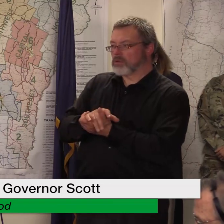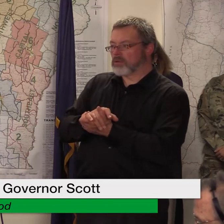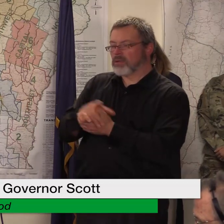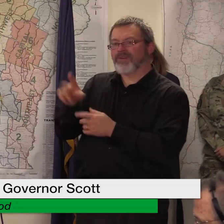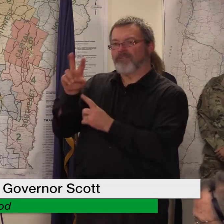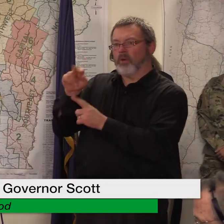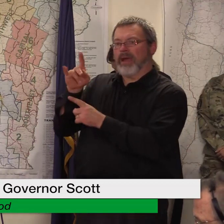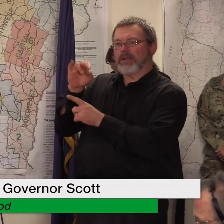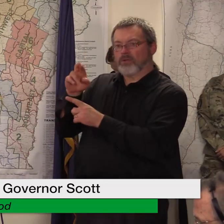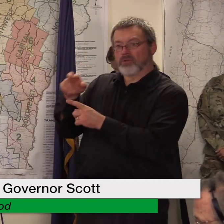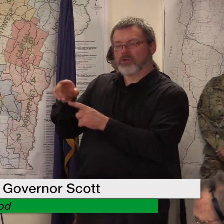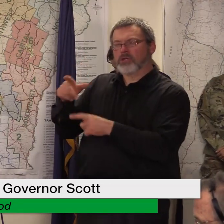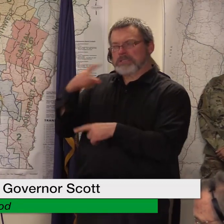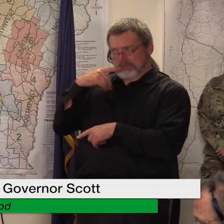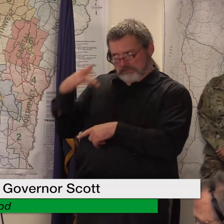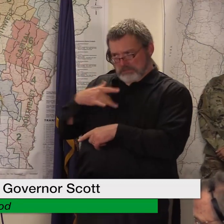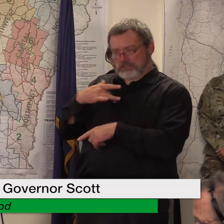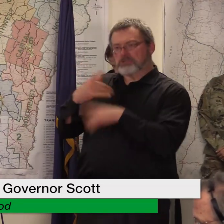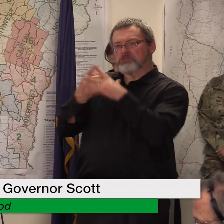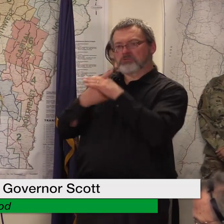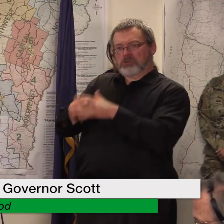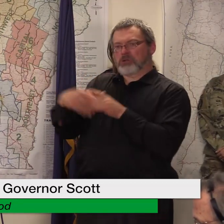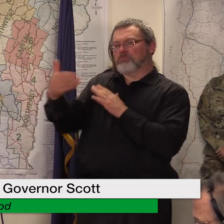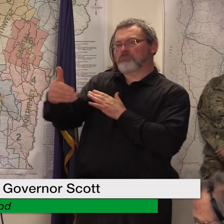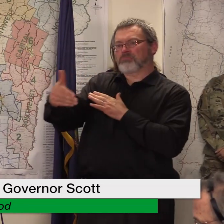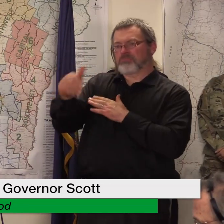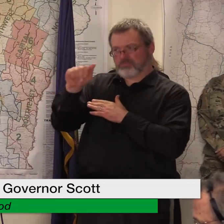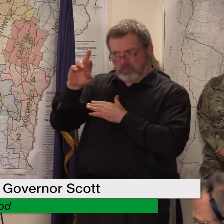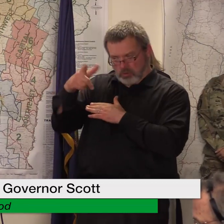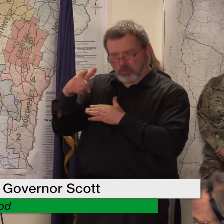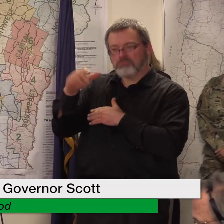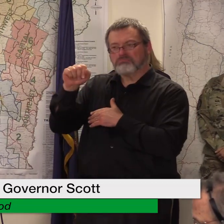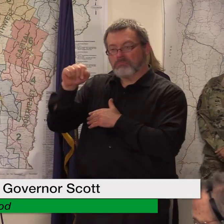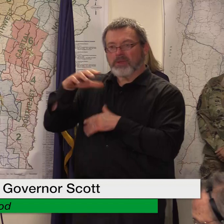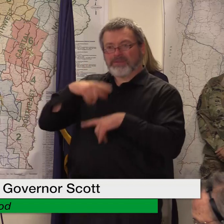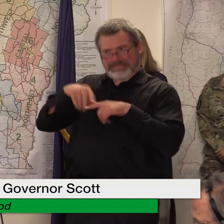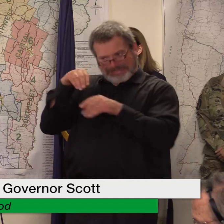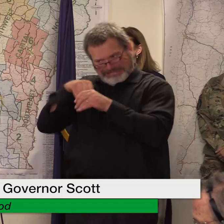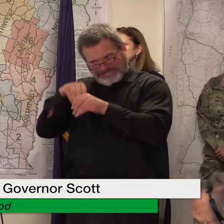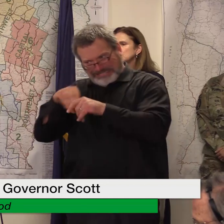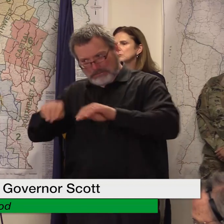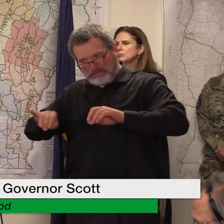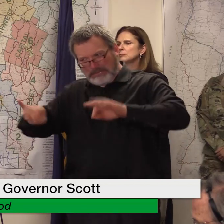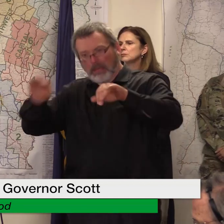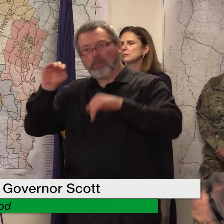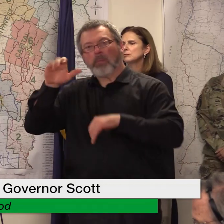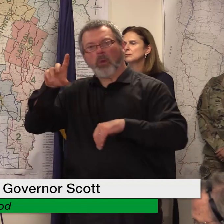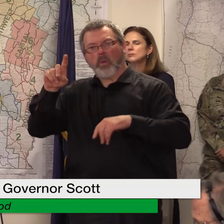time but are there concerns about mold in them and what's being done yeah